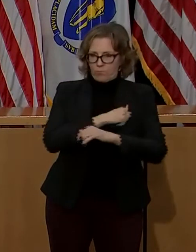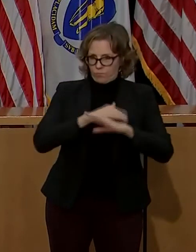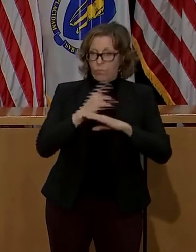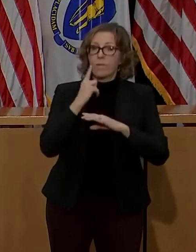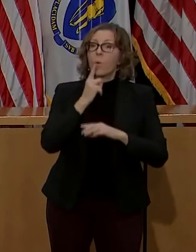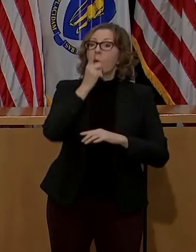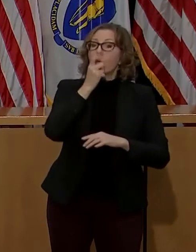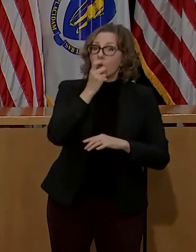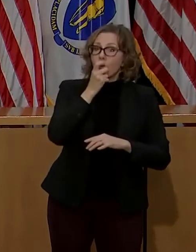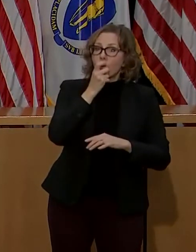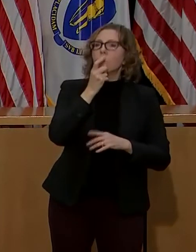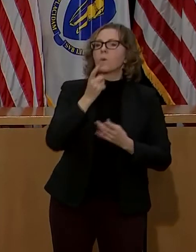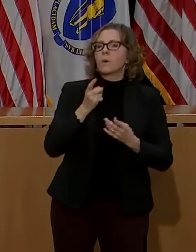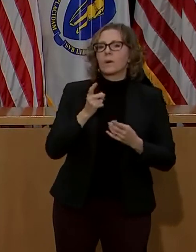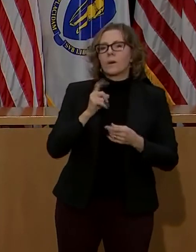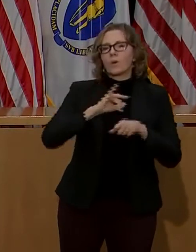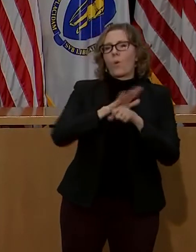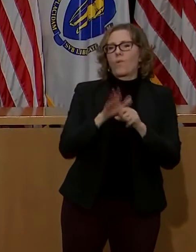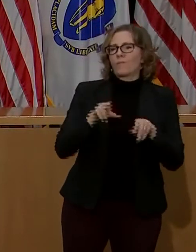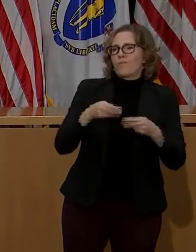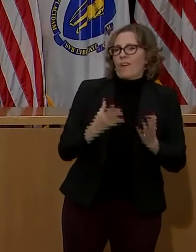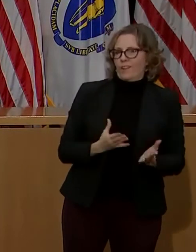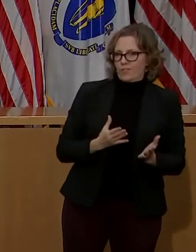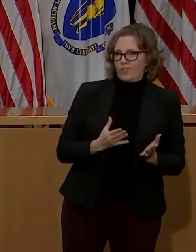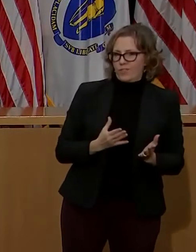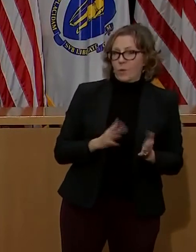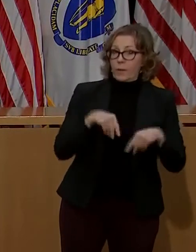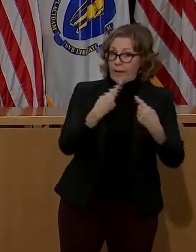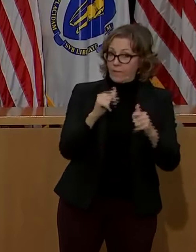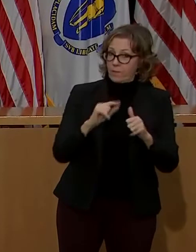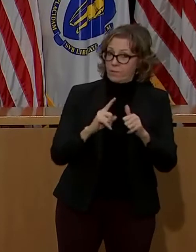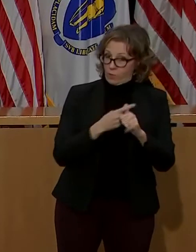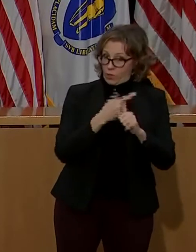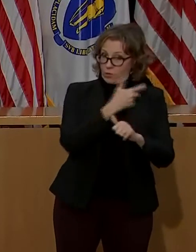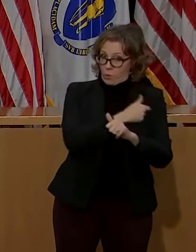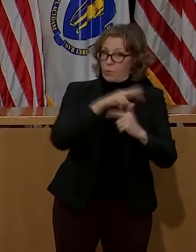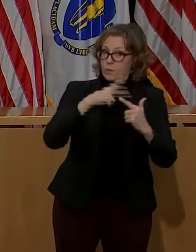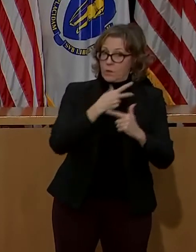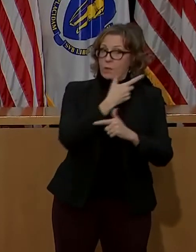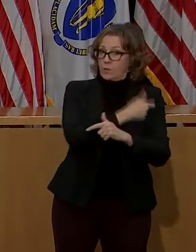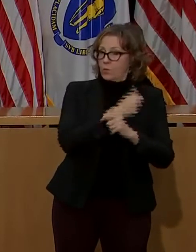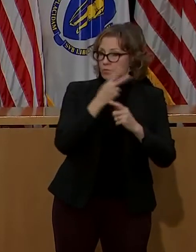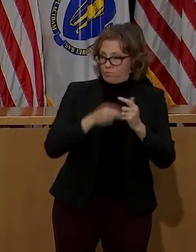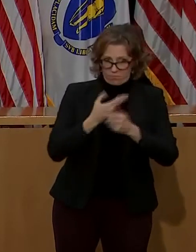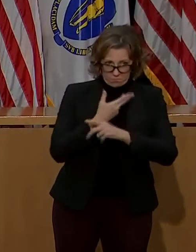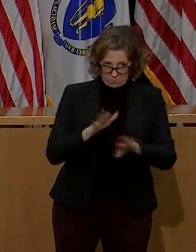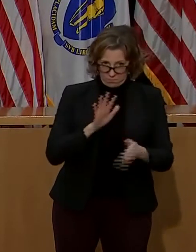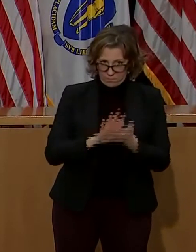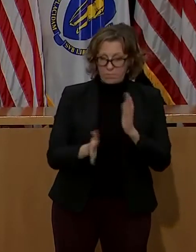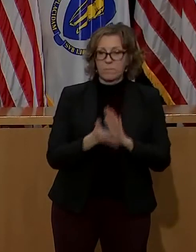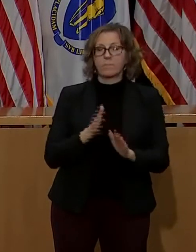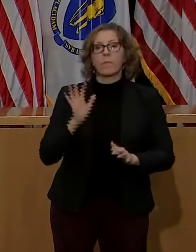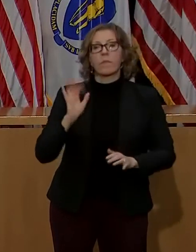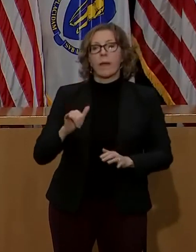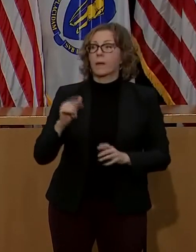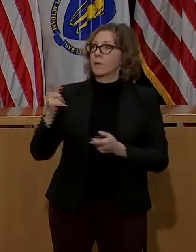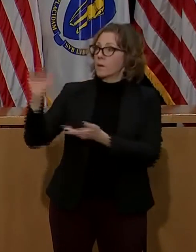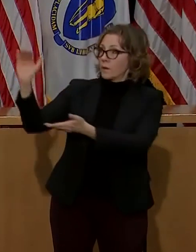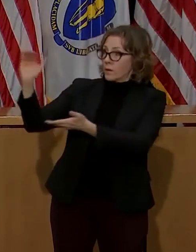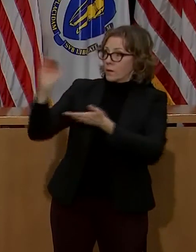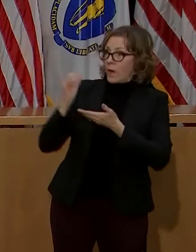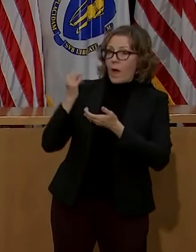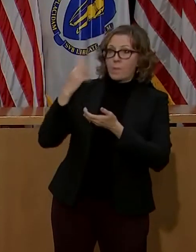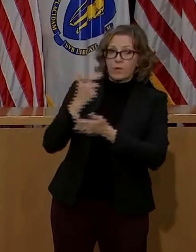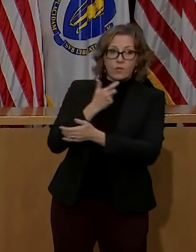Massachusetts, including both first and second doses. It represents more than 98% of what we have received directly